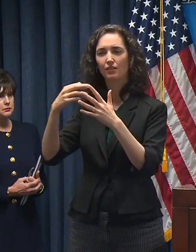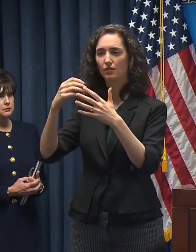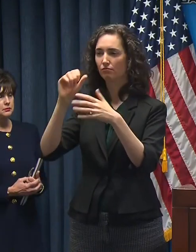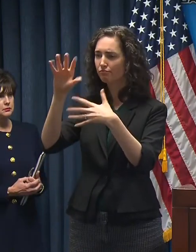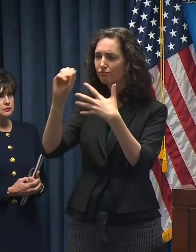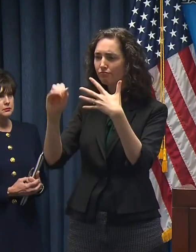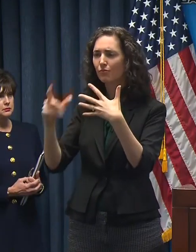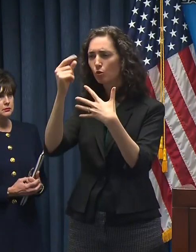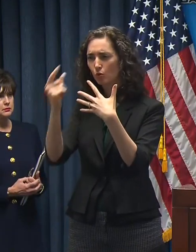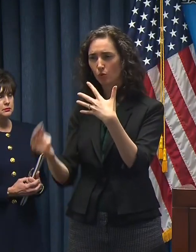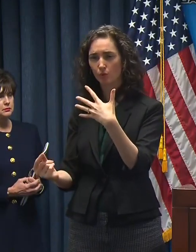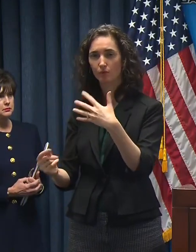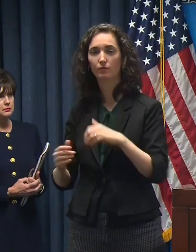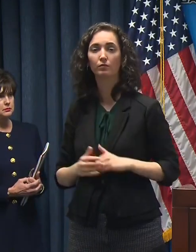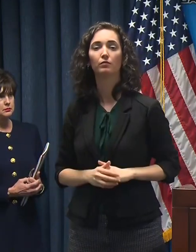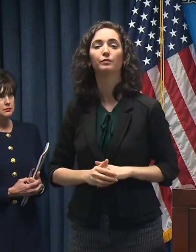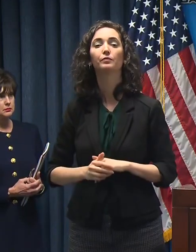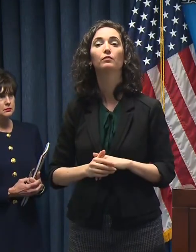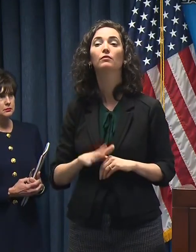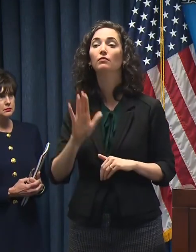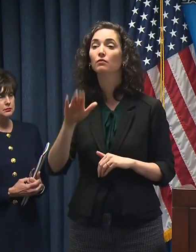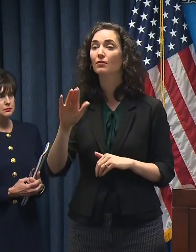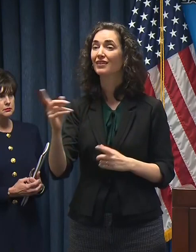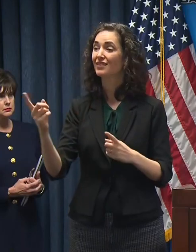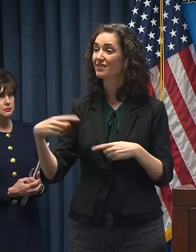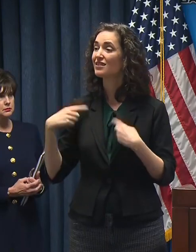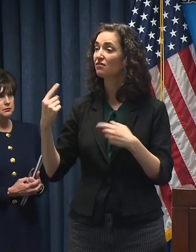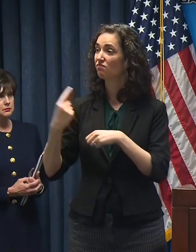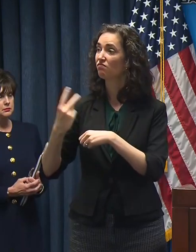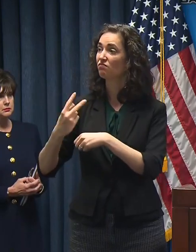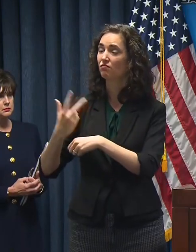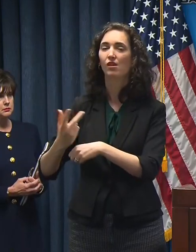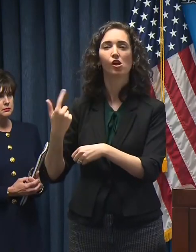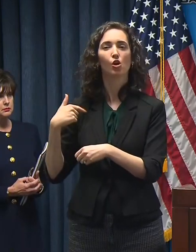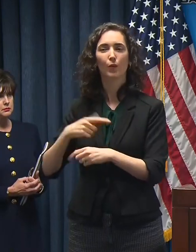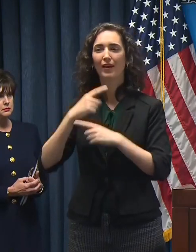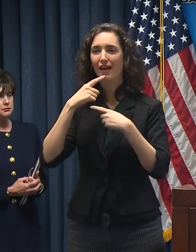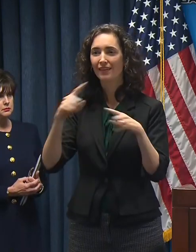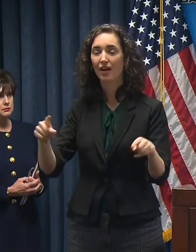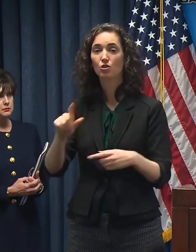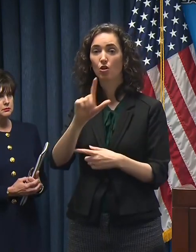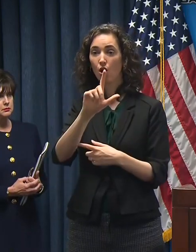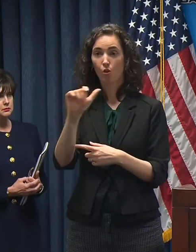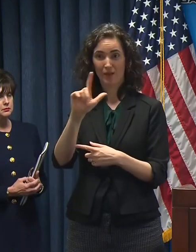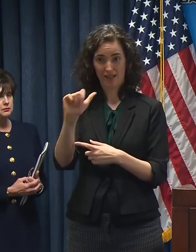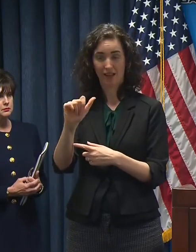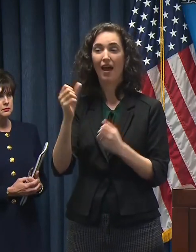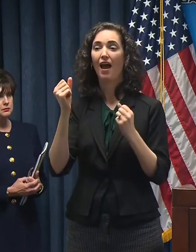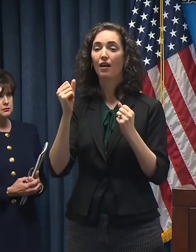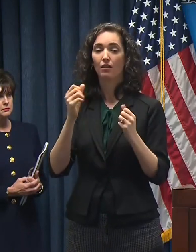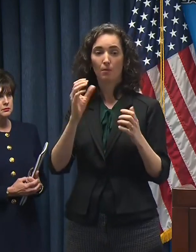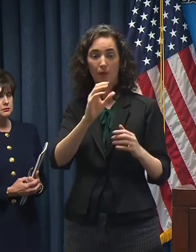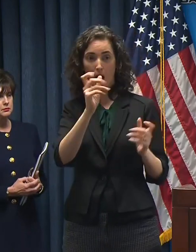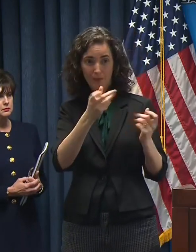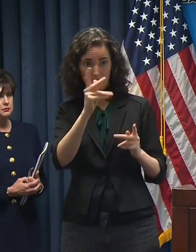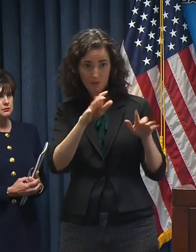several days now that the case count in Louisiana on a per capita basis is among the highest in the country.